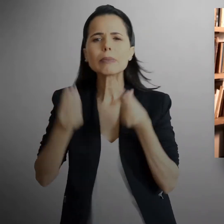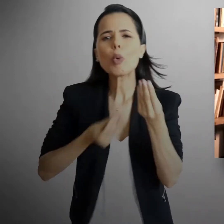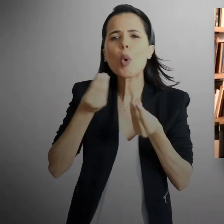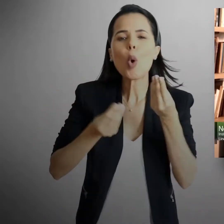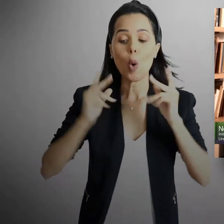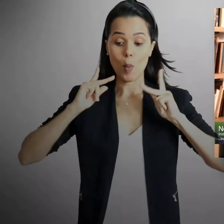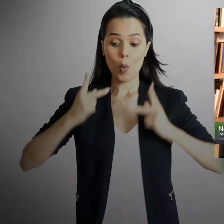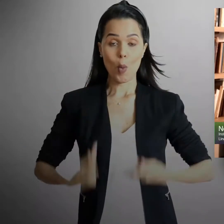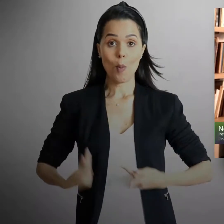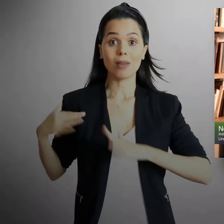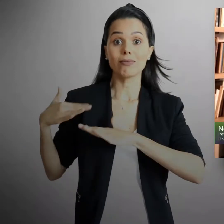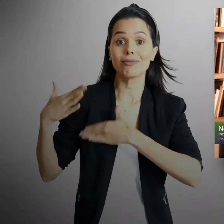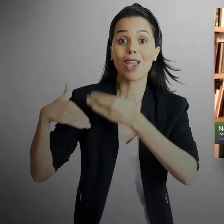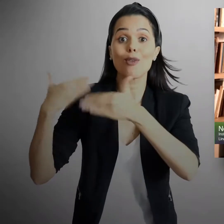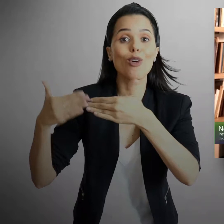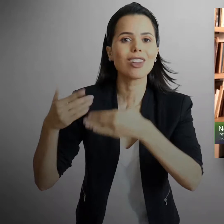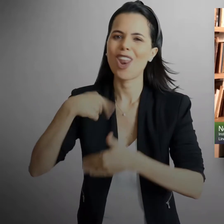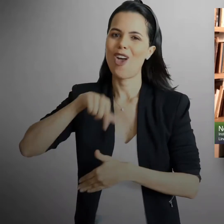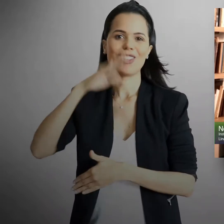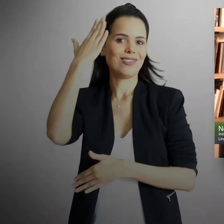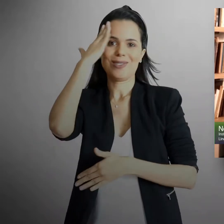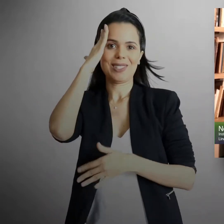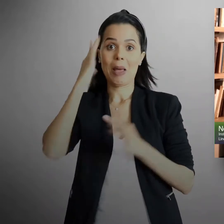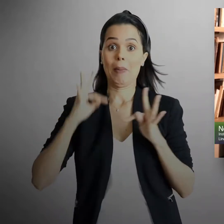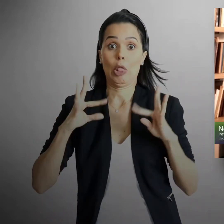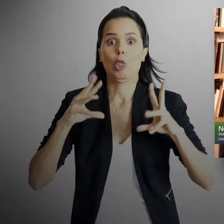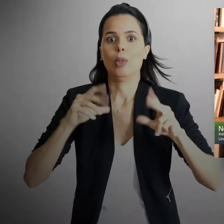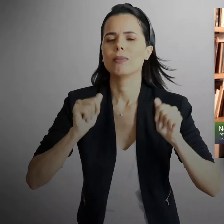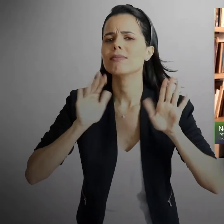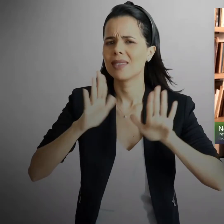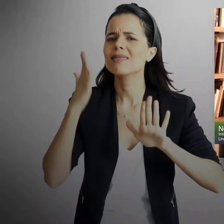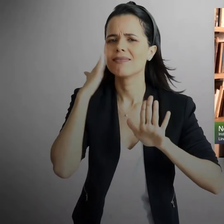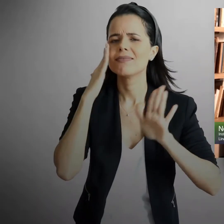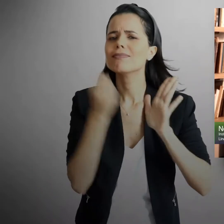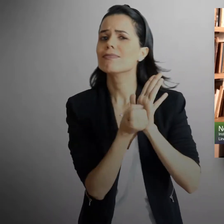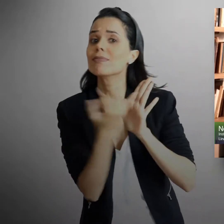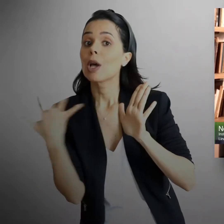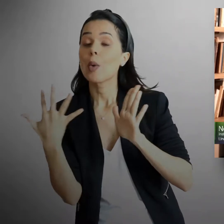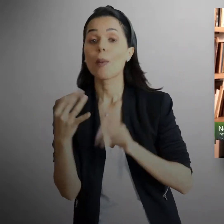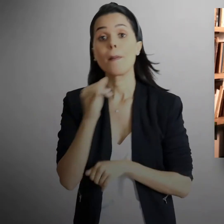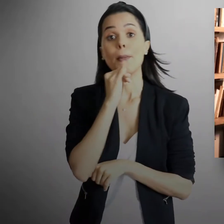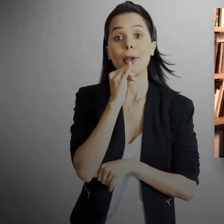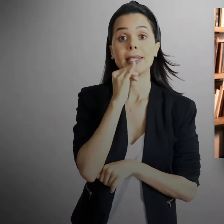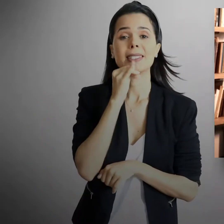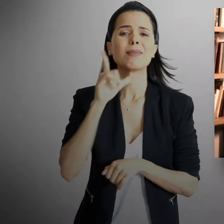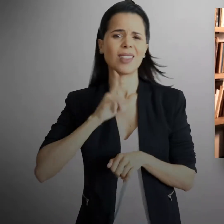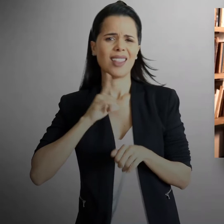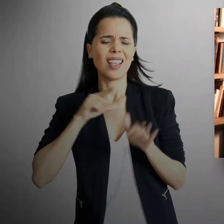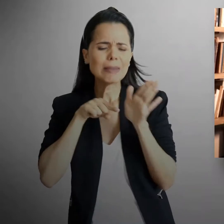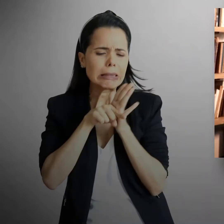evolved. We don't know a great deal about it, but we know some things. So, for example, it's fairly